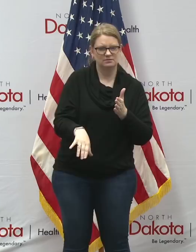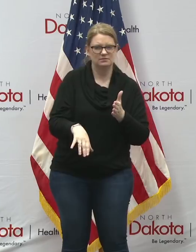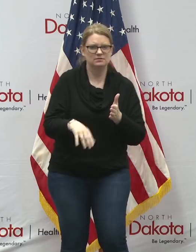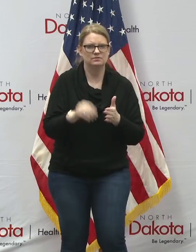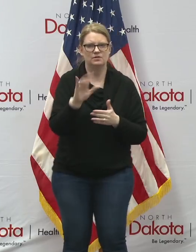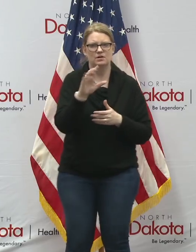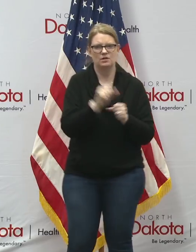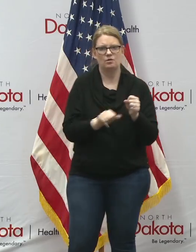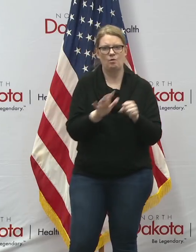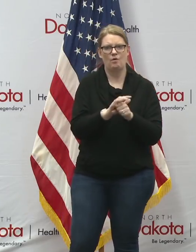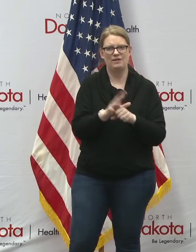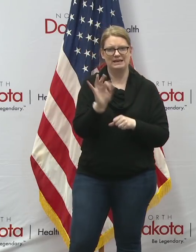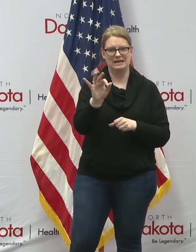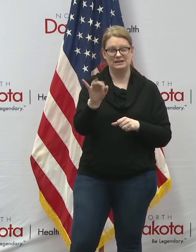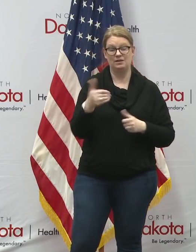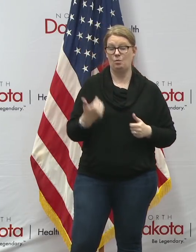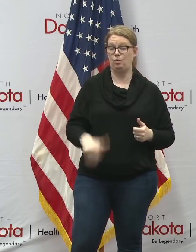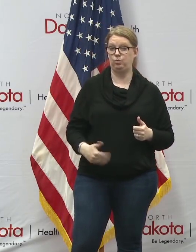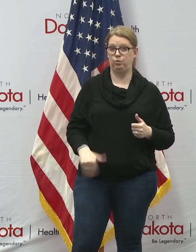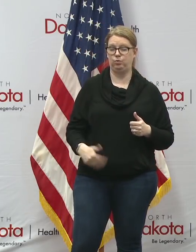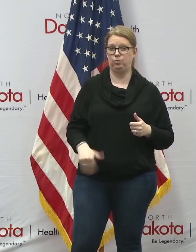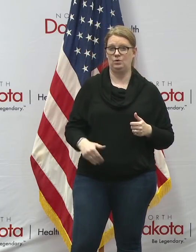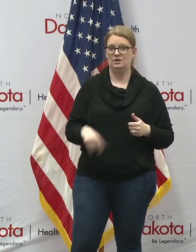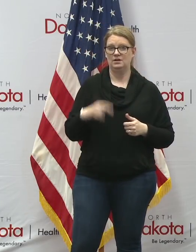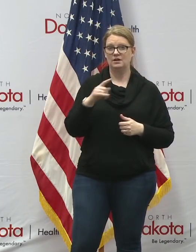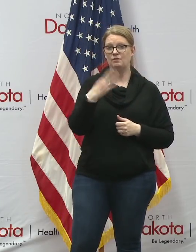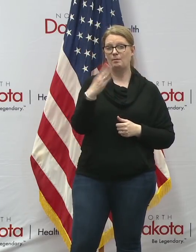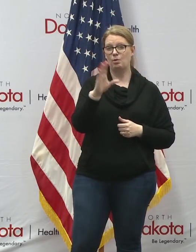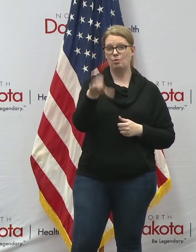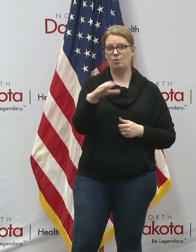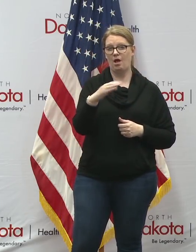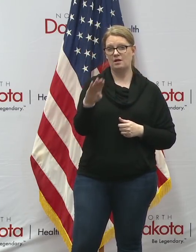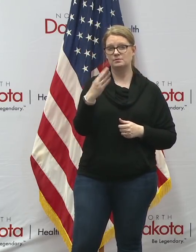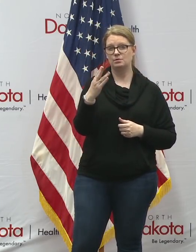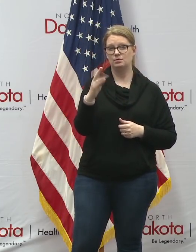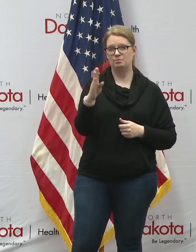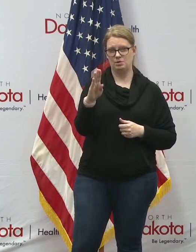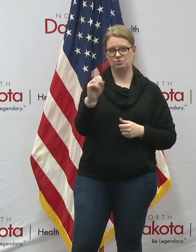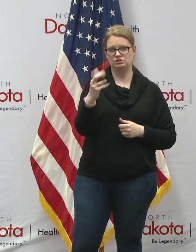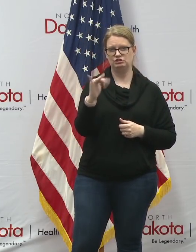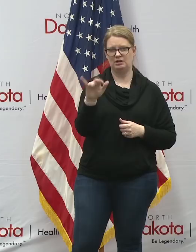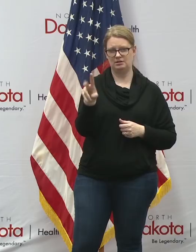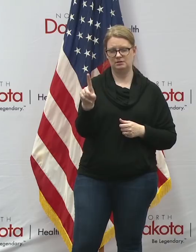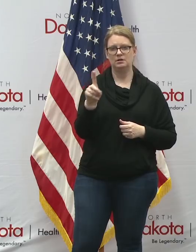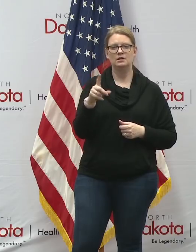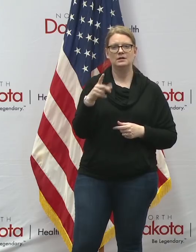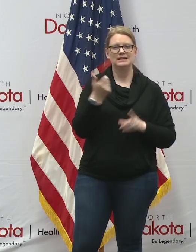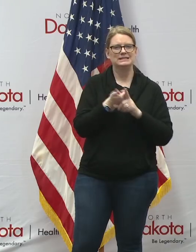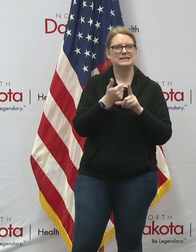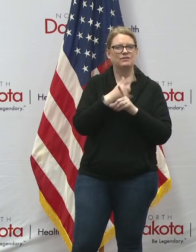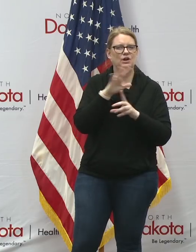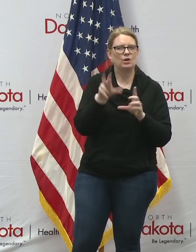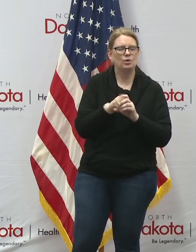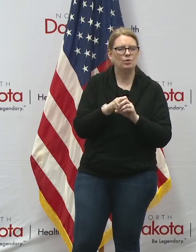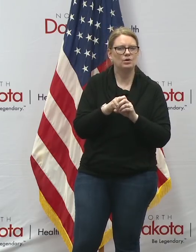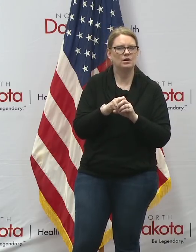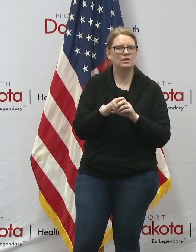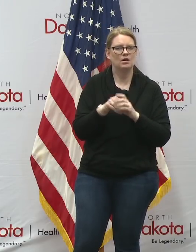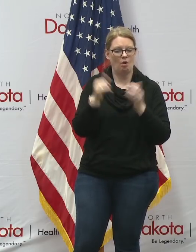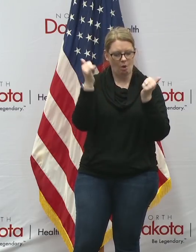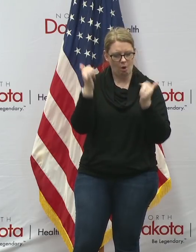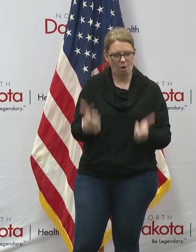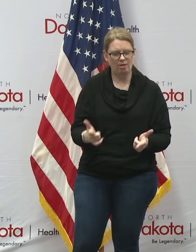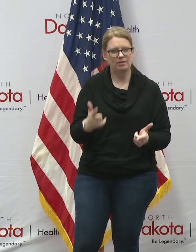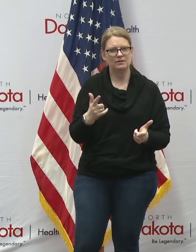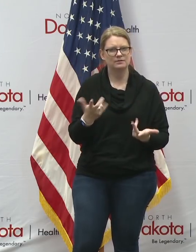covet 19 this is a big deal uh from blue cross blue shield and this uh you know would include when you say all i i had